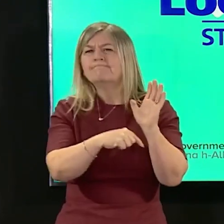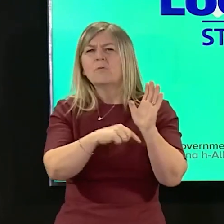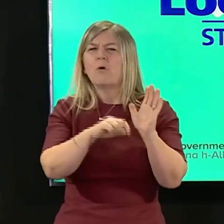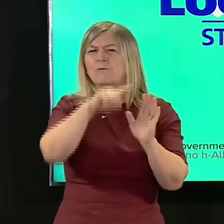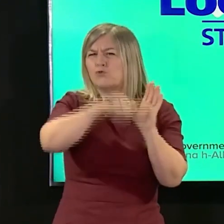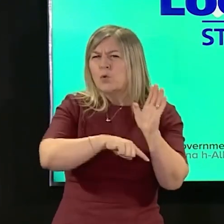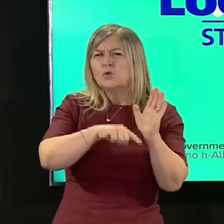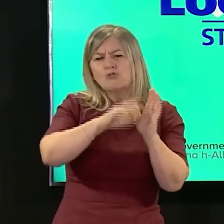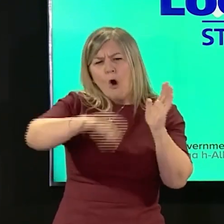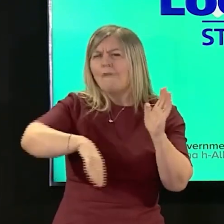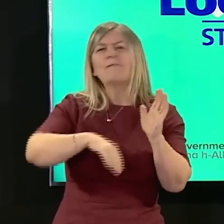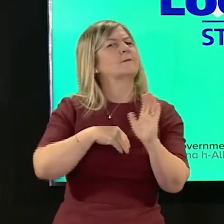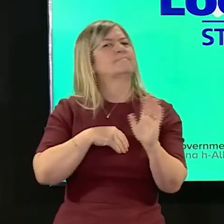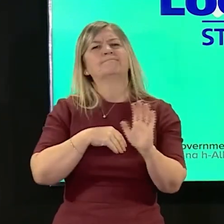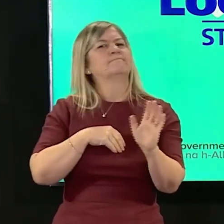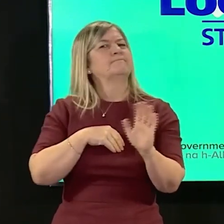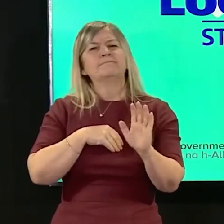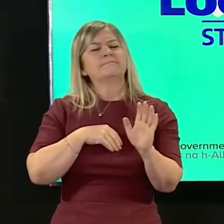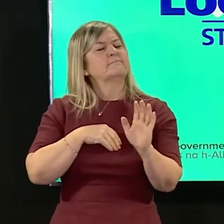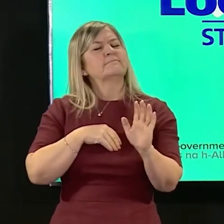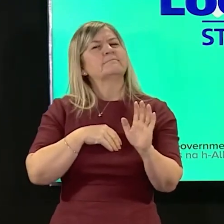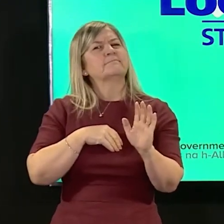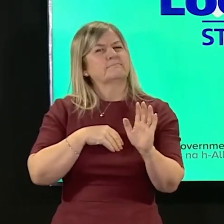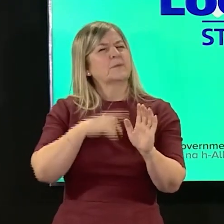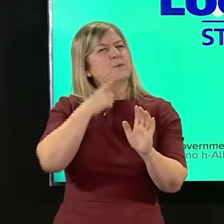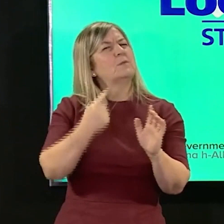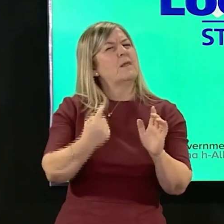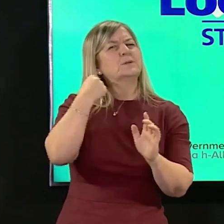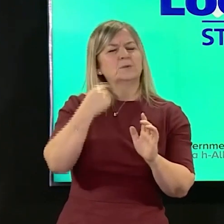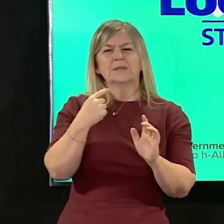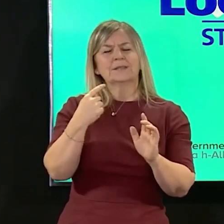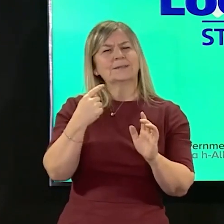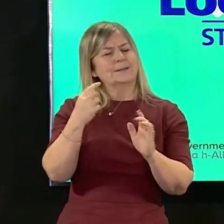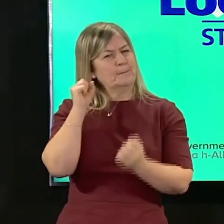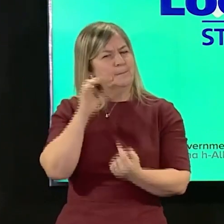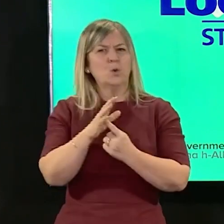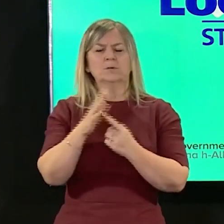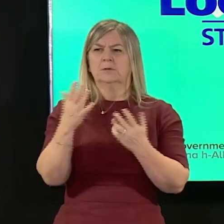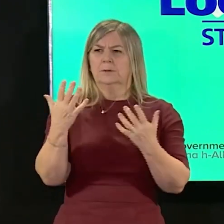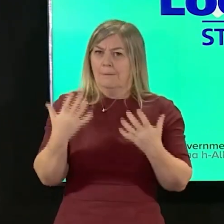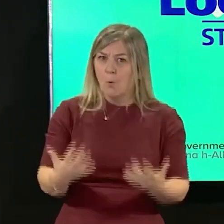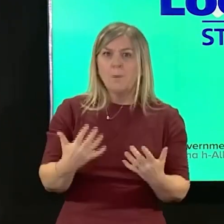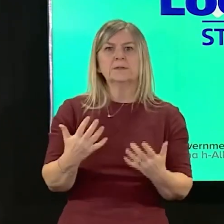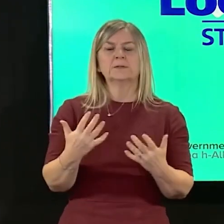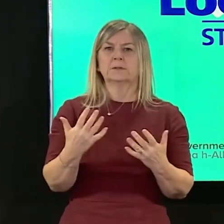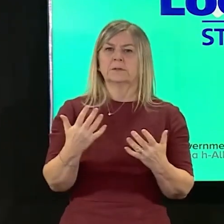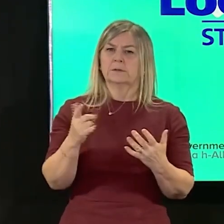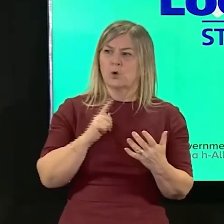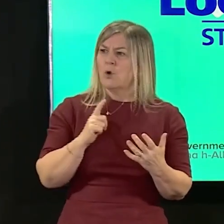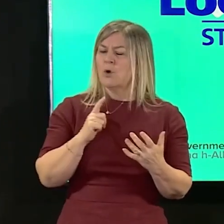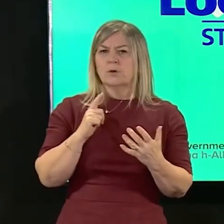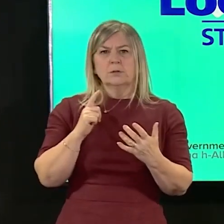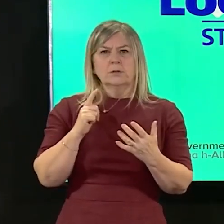restrictions. As I indicated last week it's really important in this stage of the pandemic particularly given everything we learned from